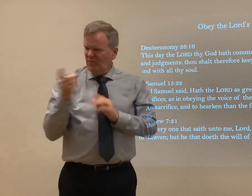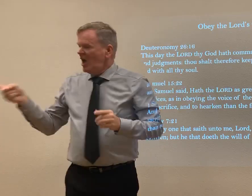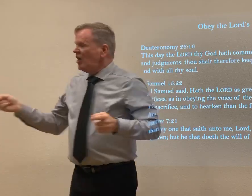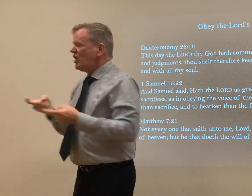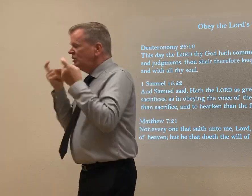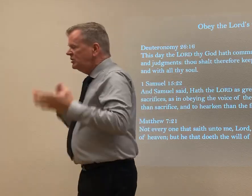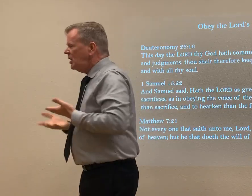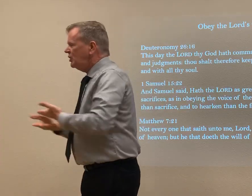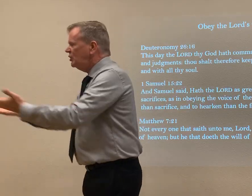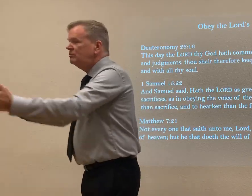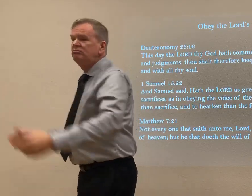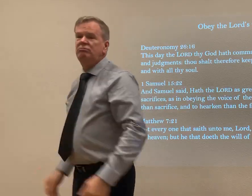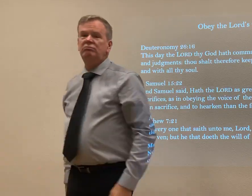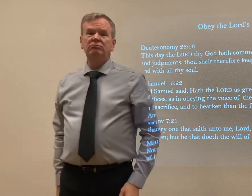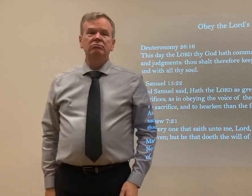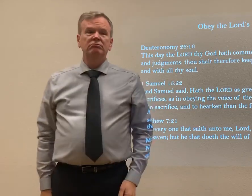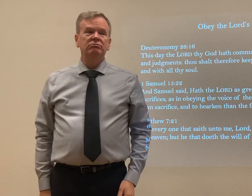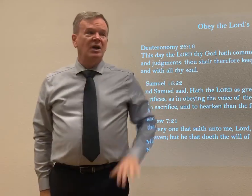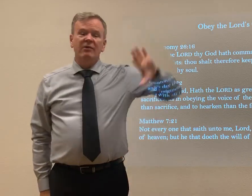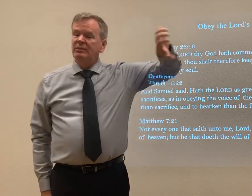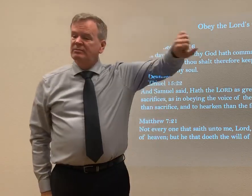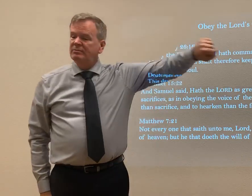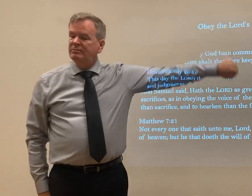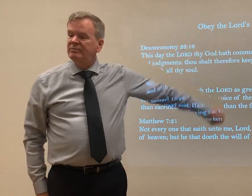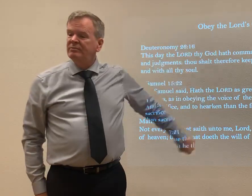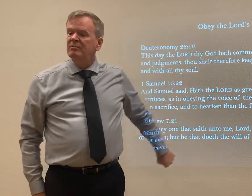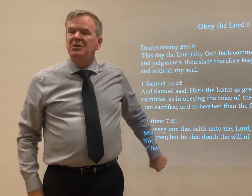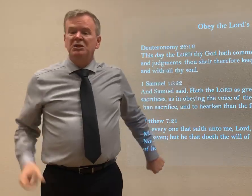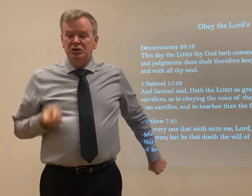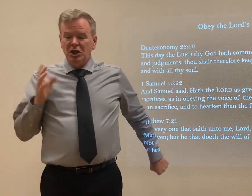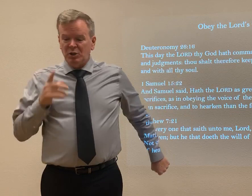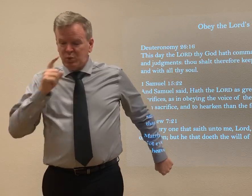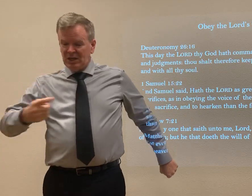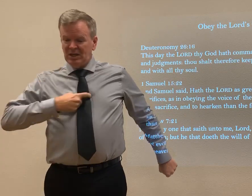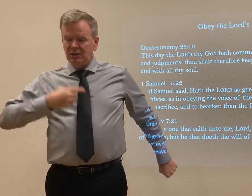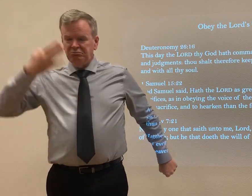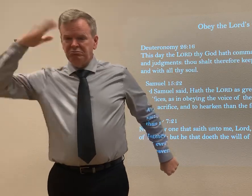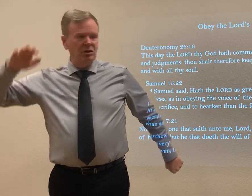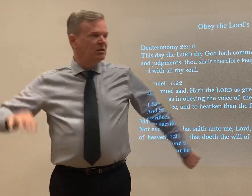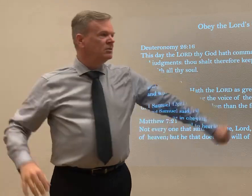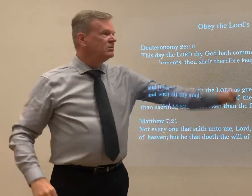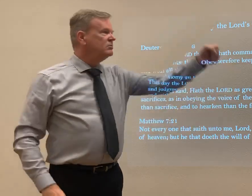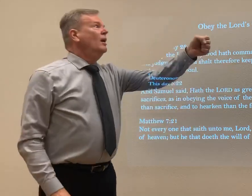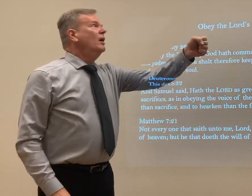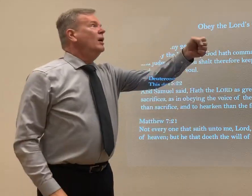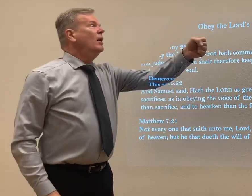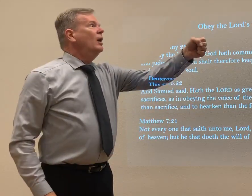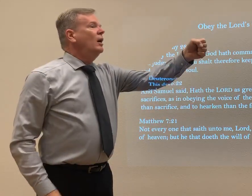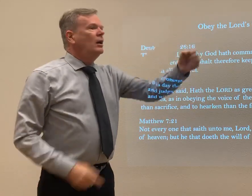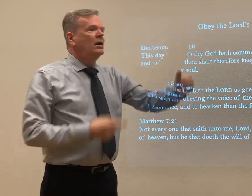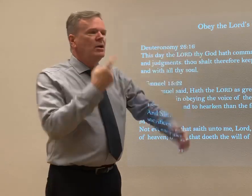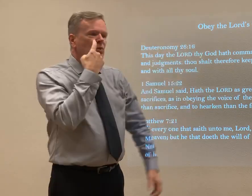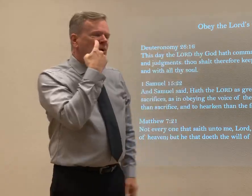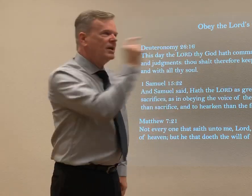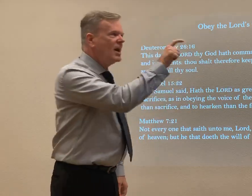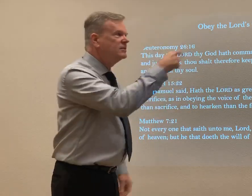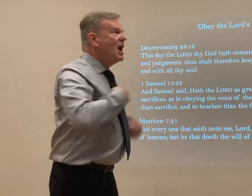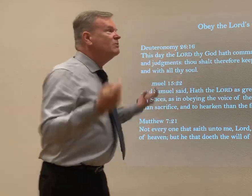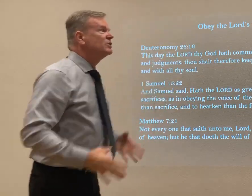the cross, they received a revelation that there was sin in their life. Without the death on the cross, there was no recognition of sin. Because of the